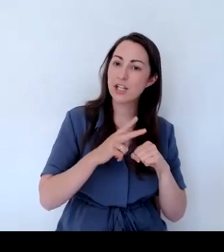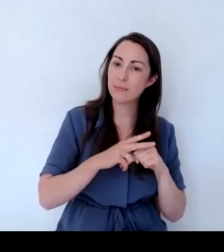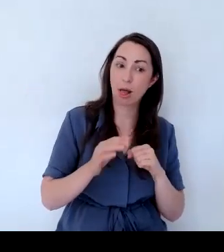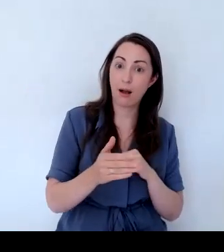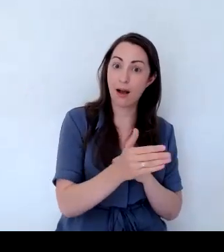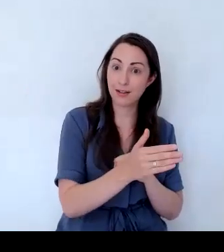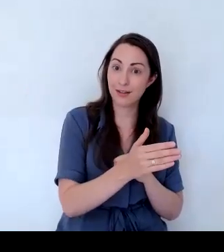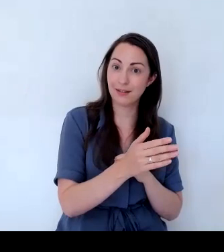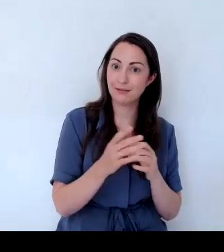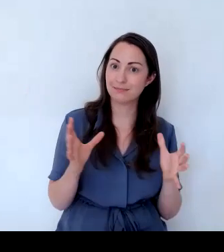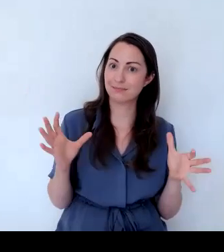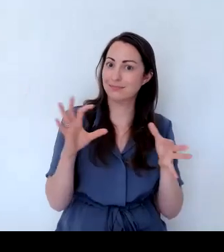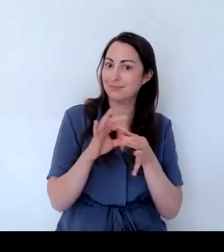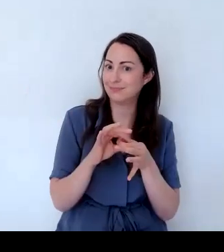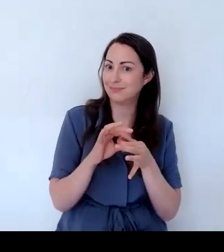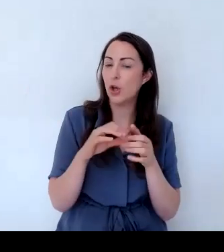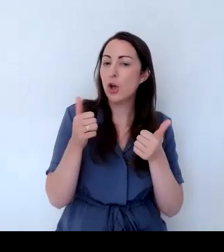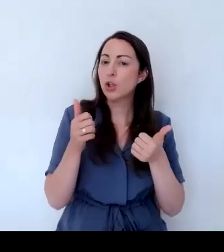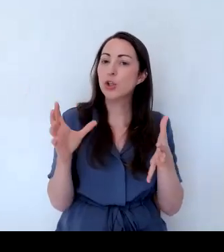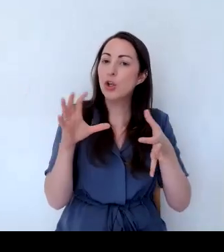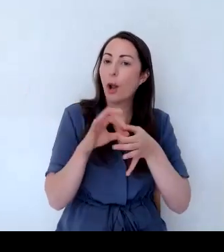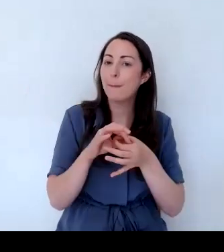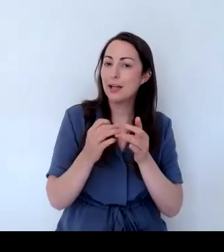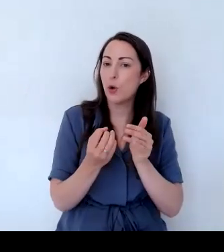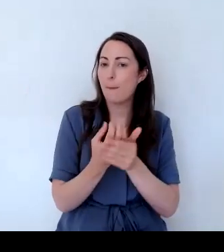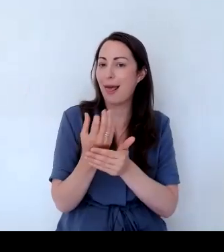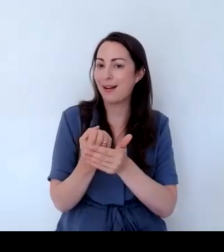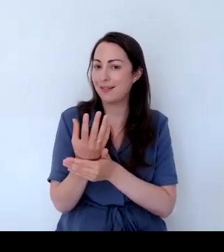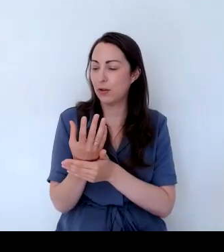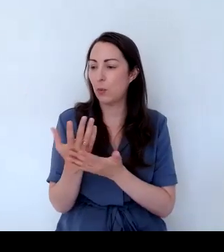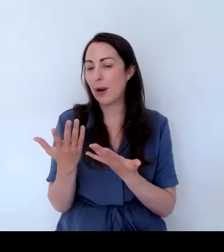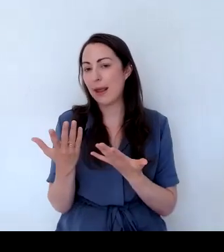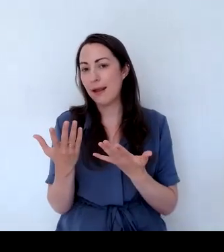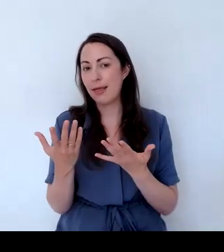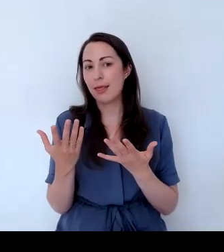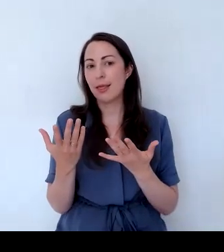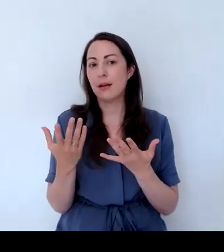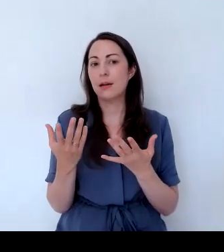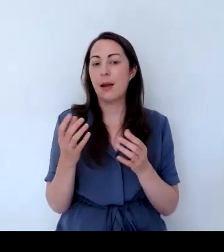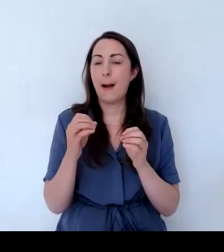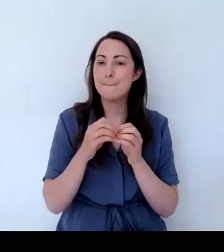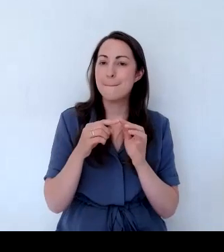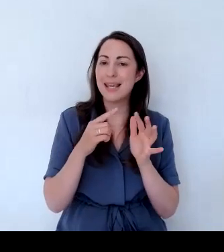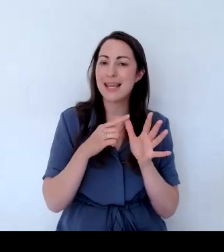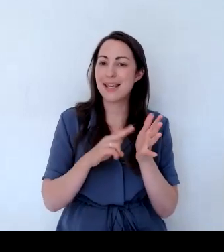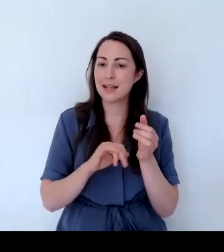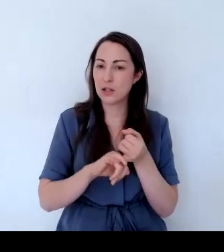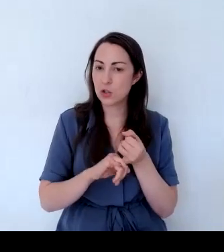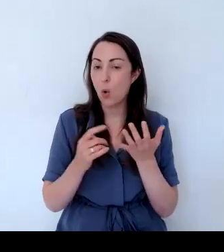to plant with beans and peas to bring the pollinators in.